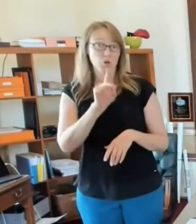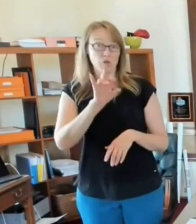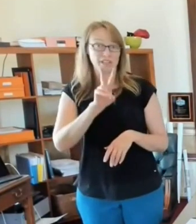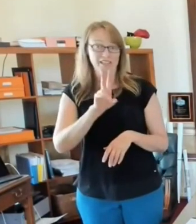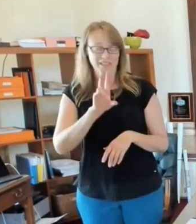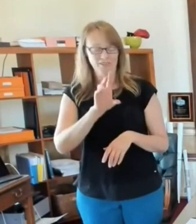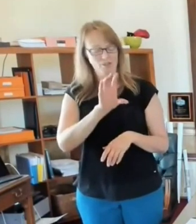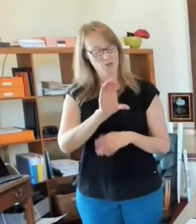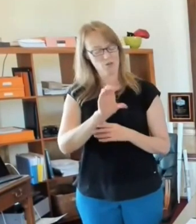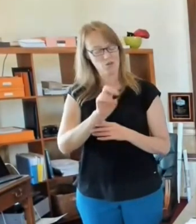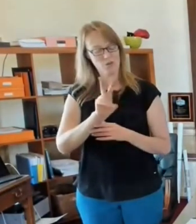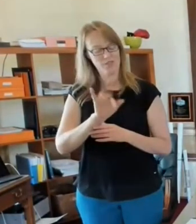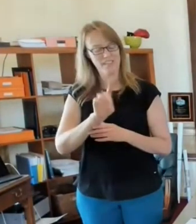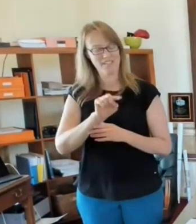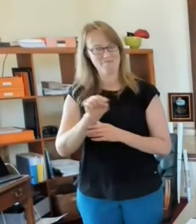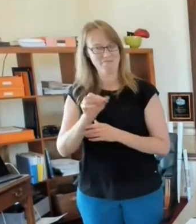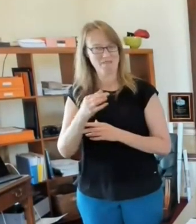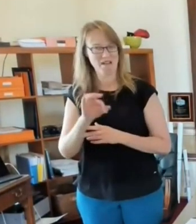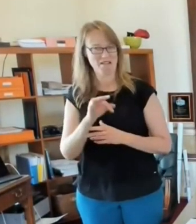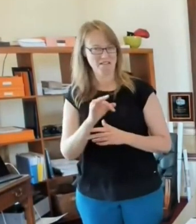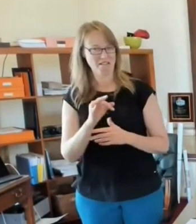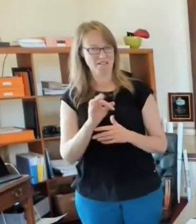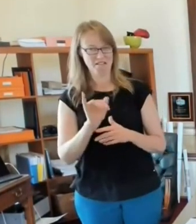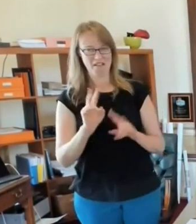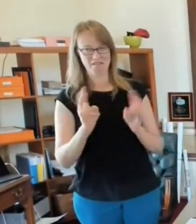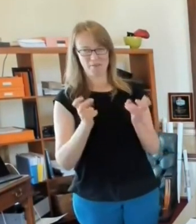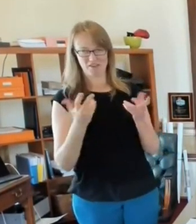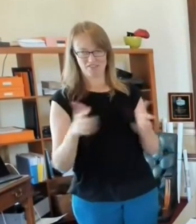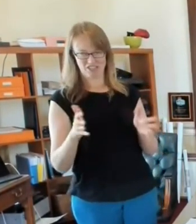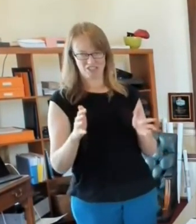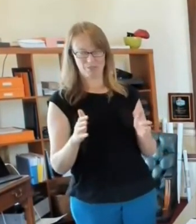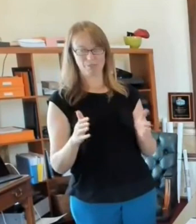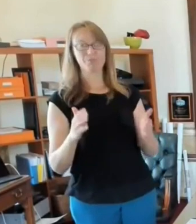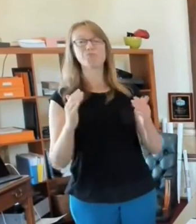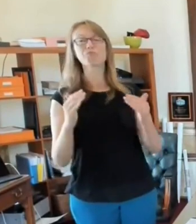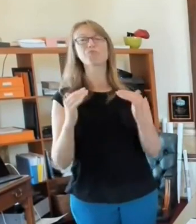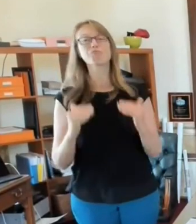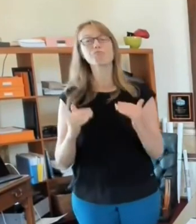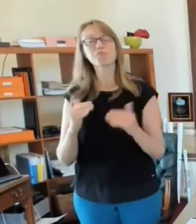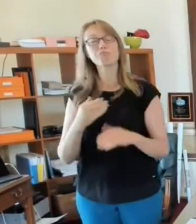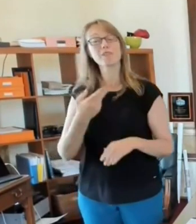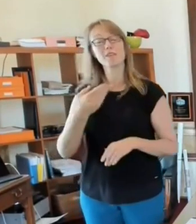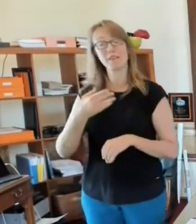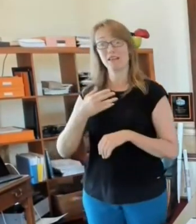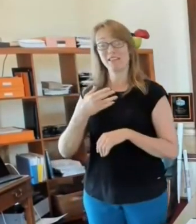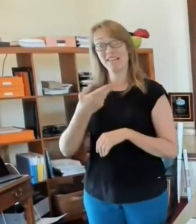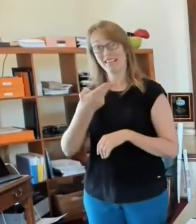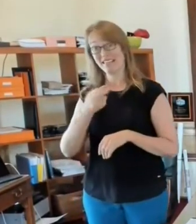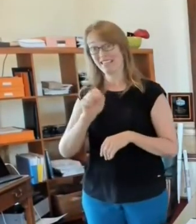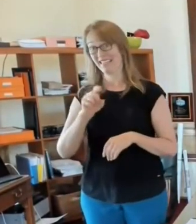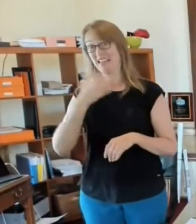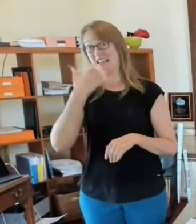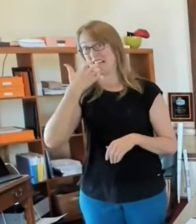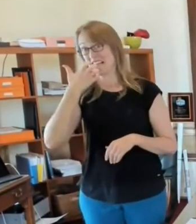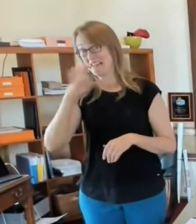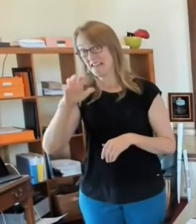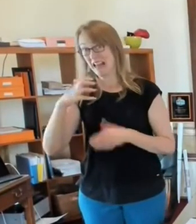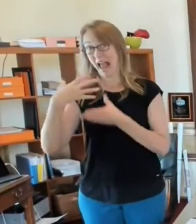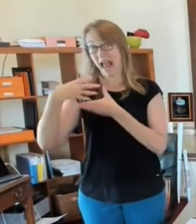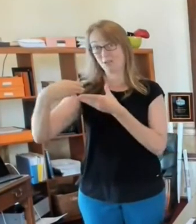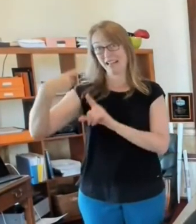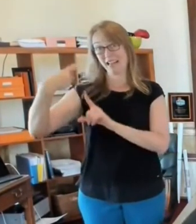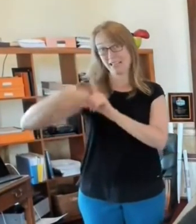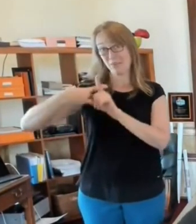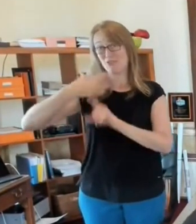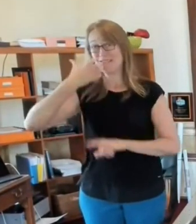I said we'd talk a little bit about the heat advisory. There's not a lot to say, except that right